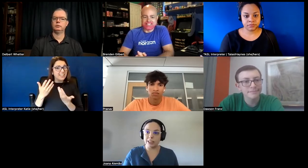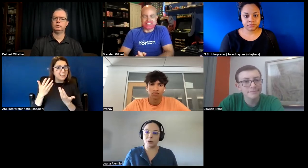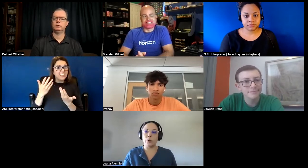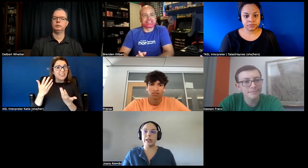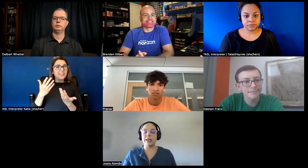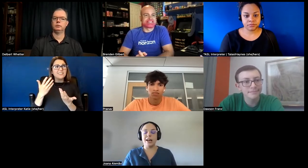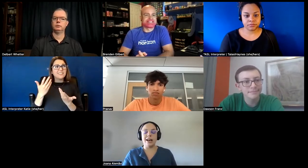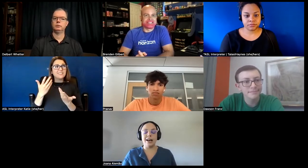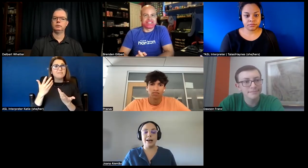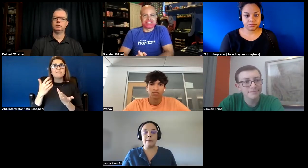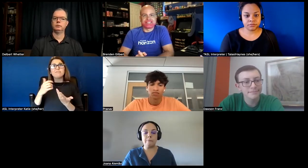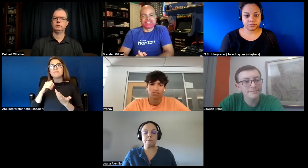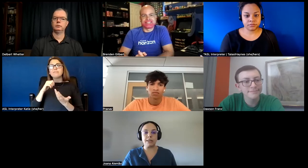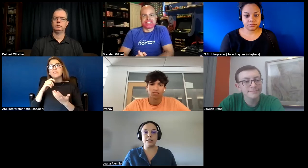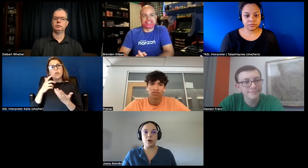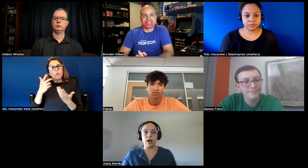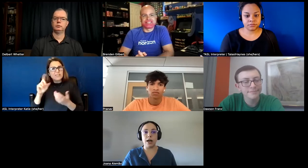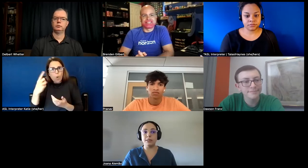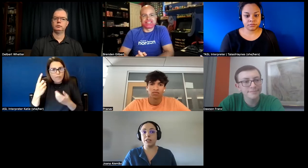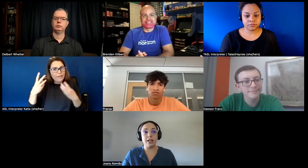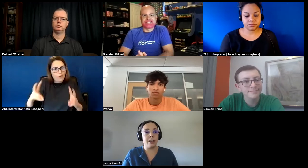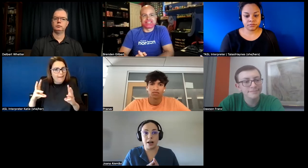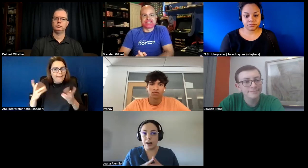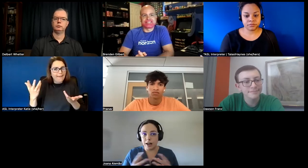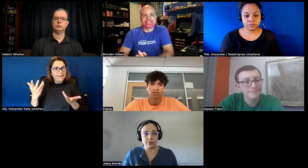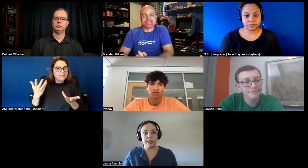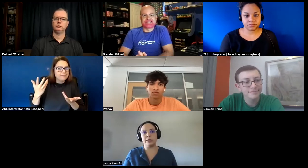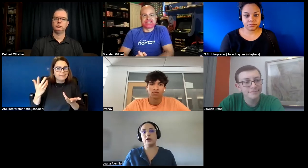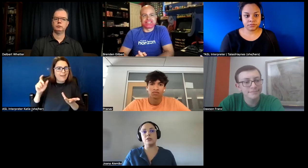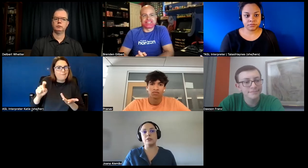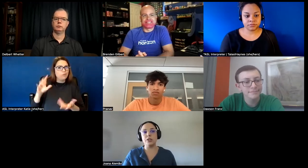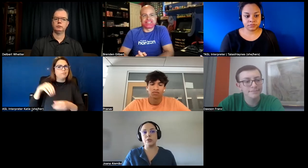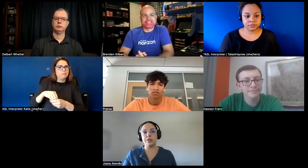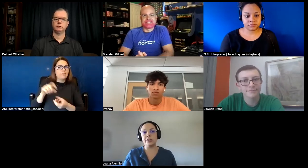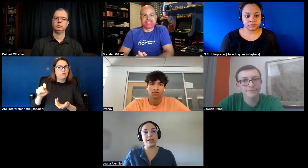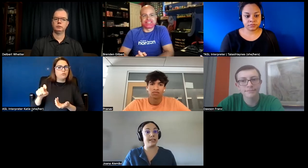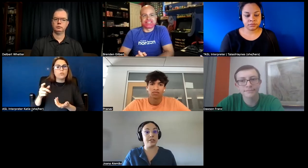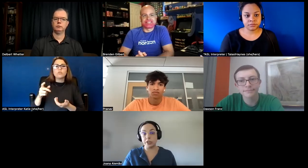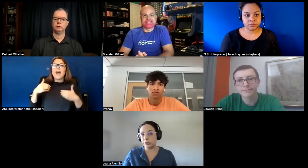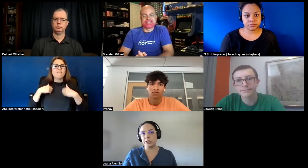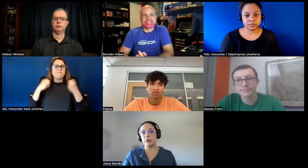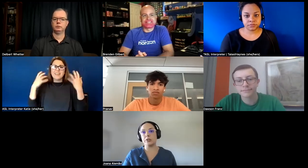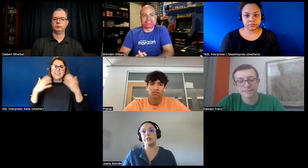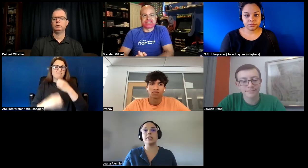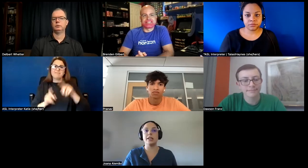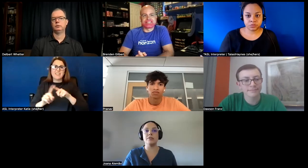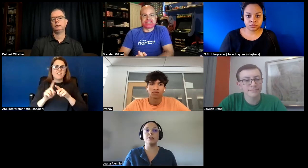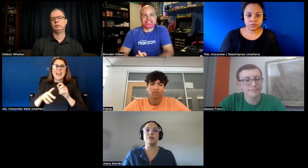way um so i believe that out there are loads of resources external resources even if the